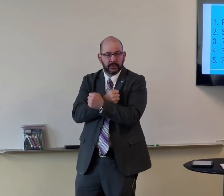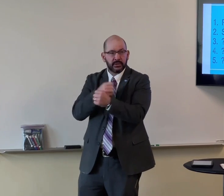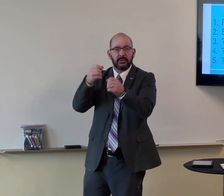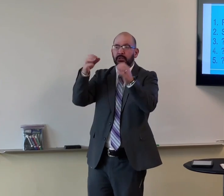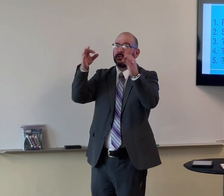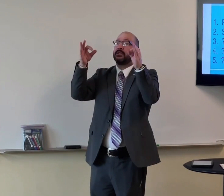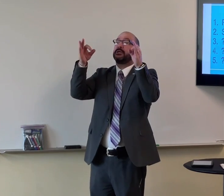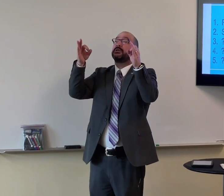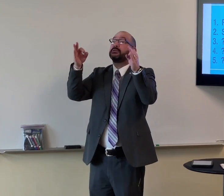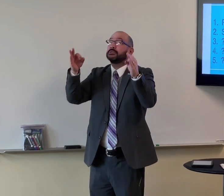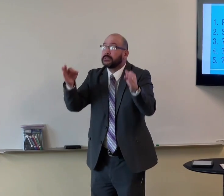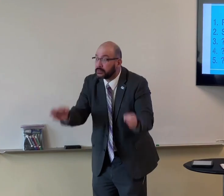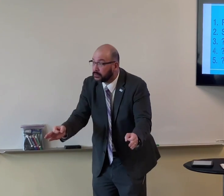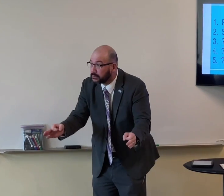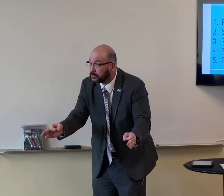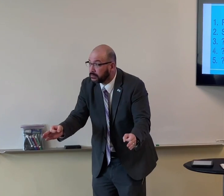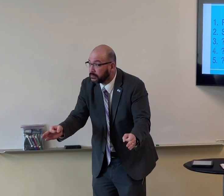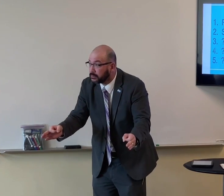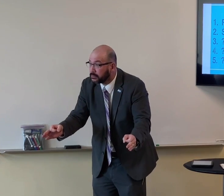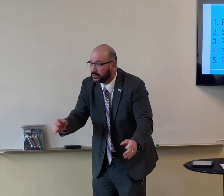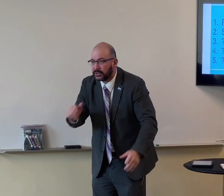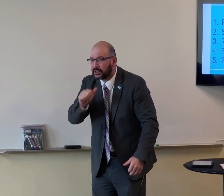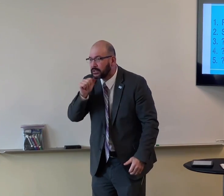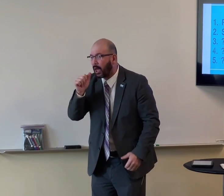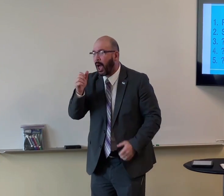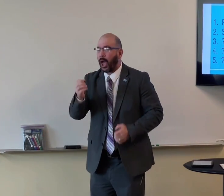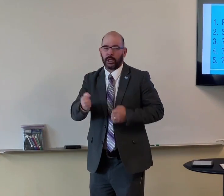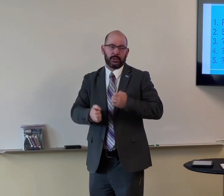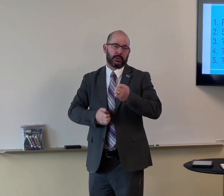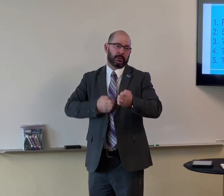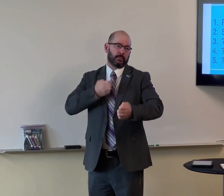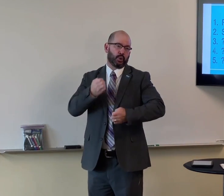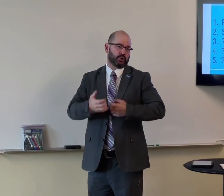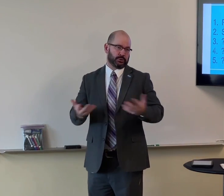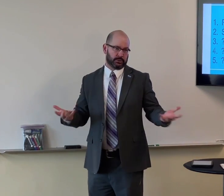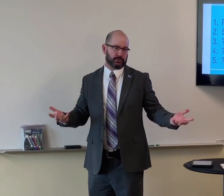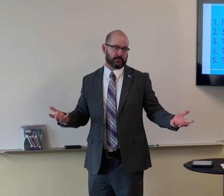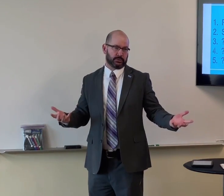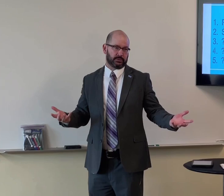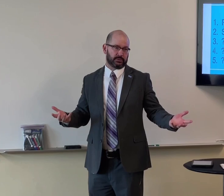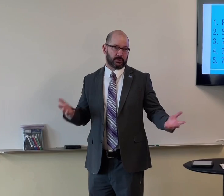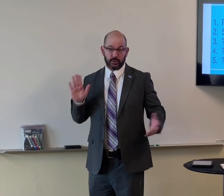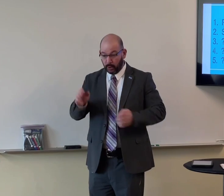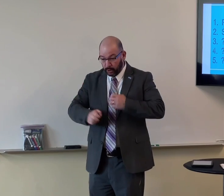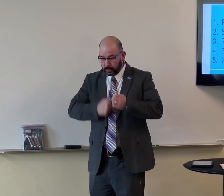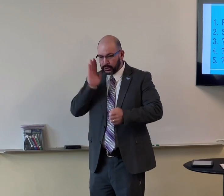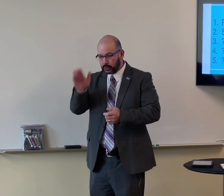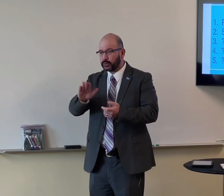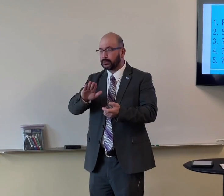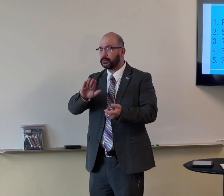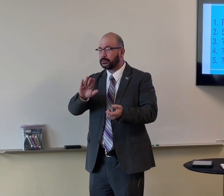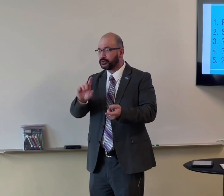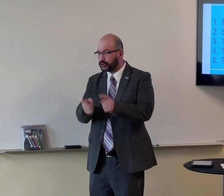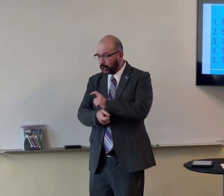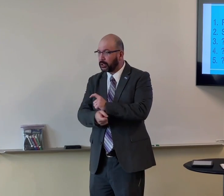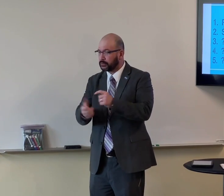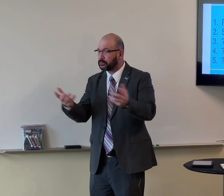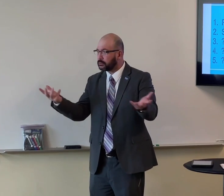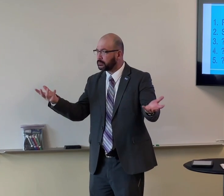Love, is a decision. It's not an emotion. Your emotions, change,